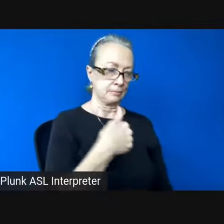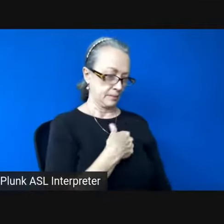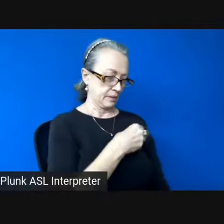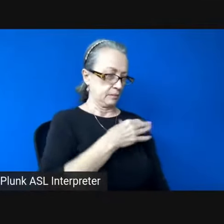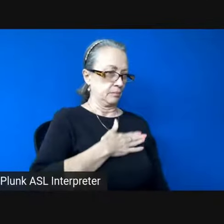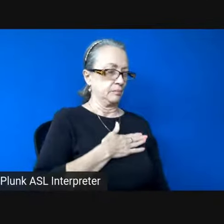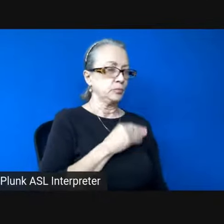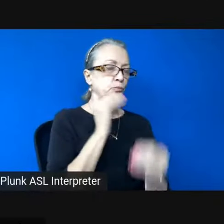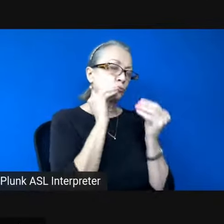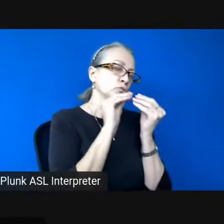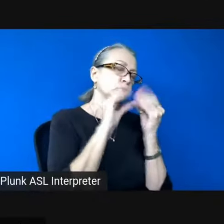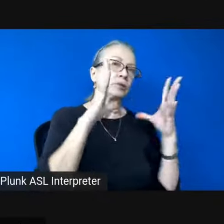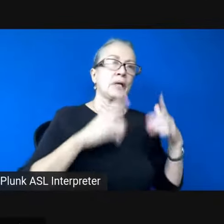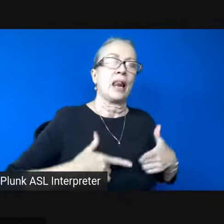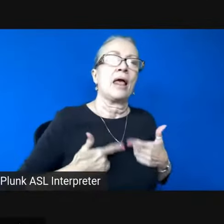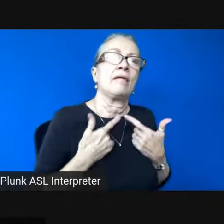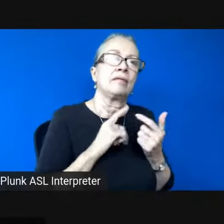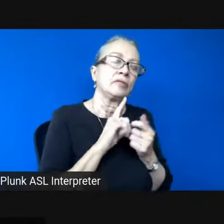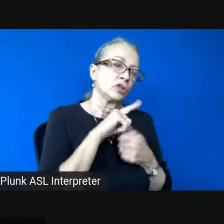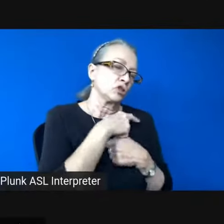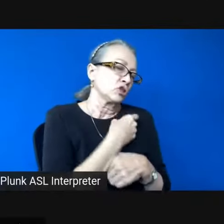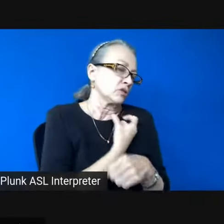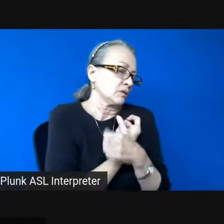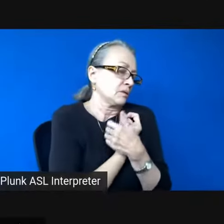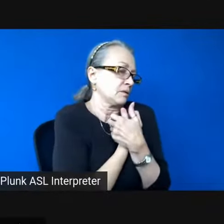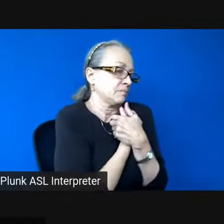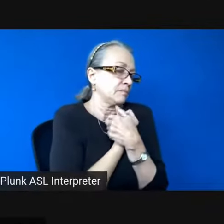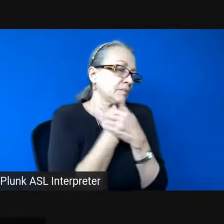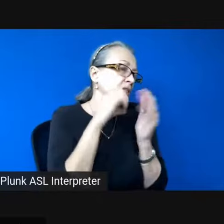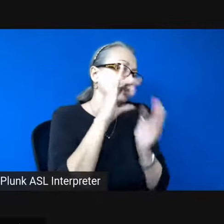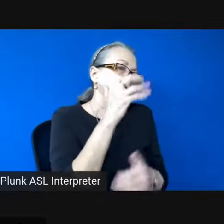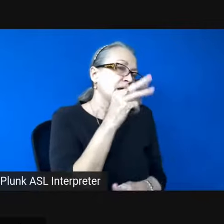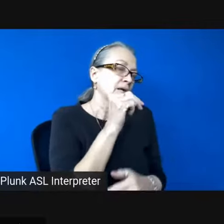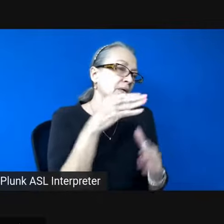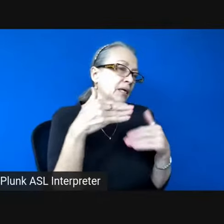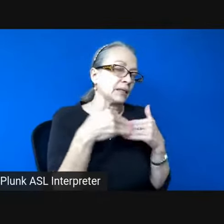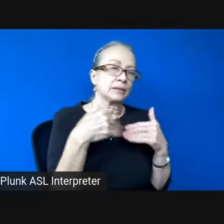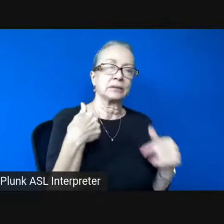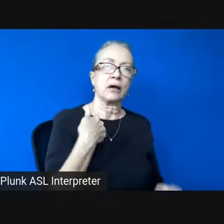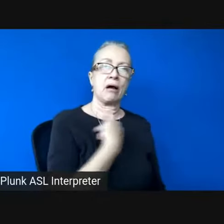greening. Curl up and chime against us. The river is born here.